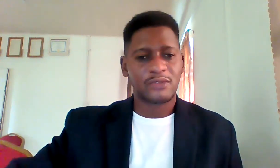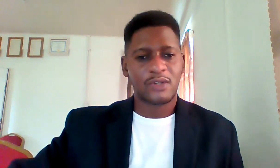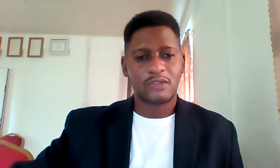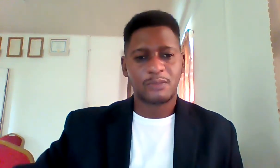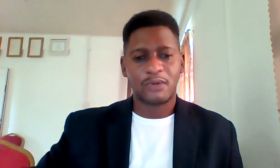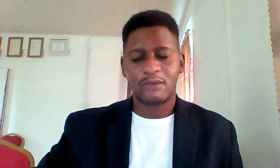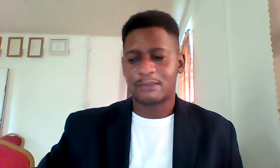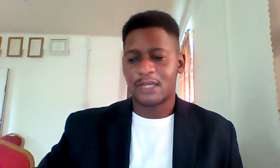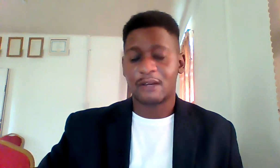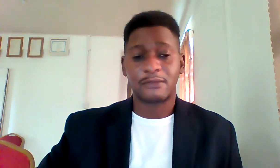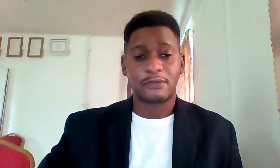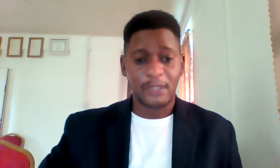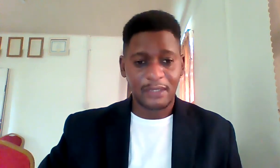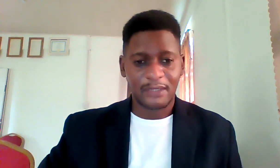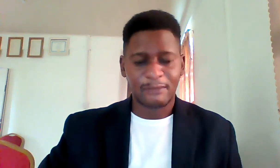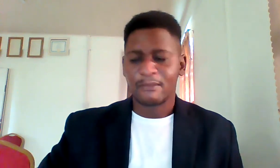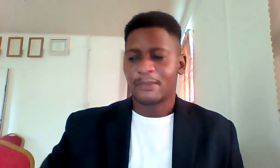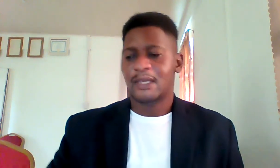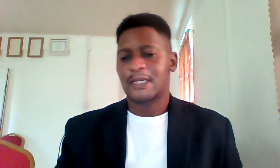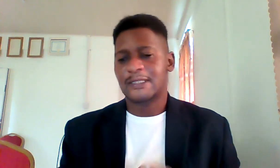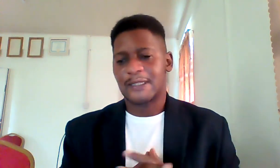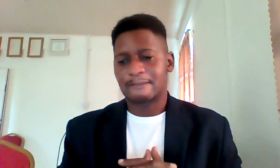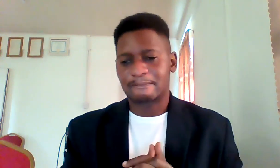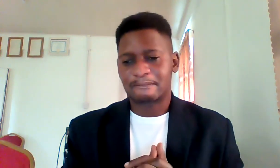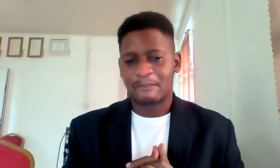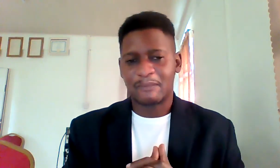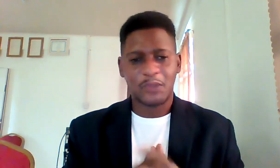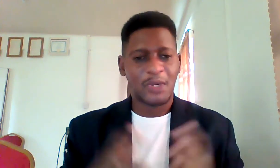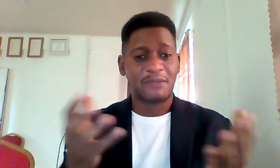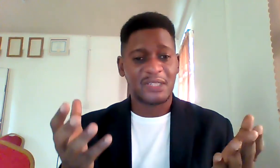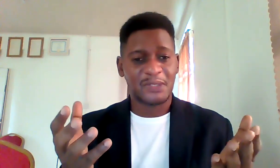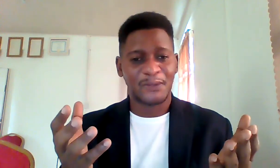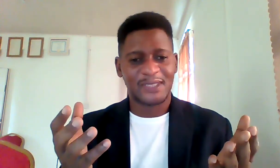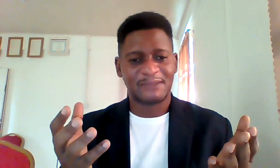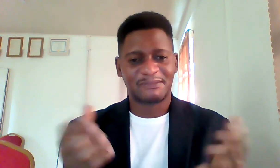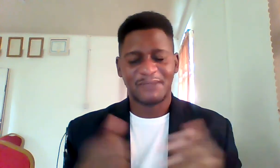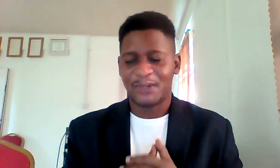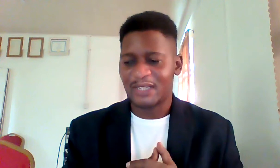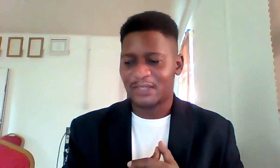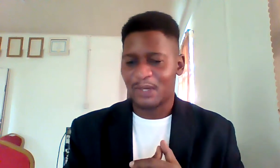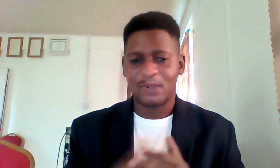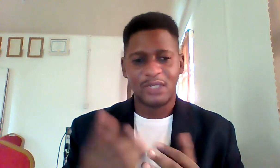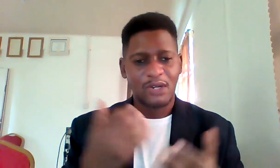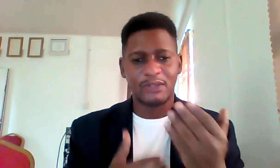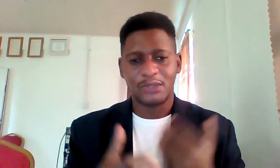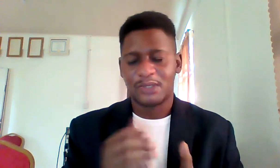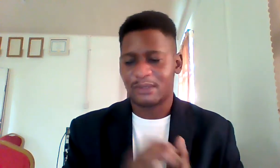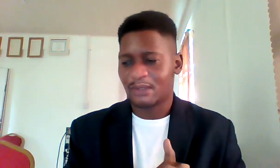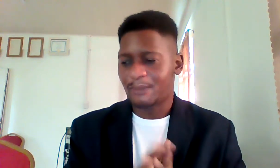introduction programs are free and um so you have nothing to lose all right so i want to encourage you to come